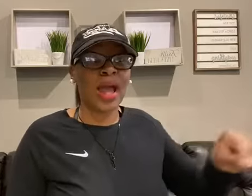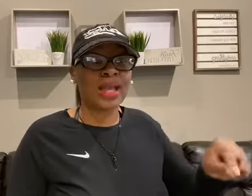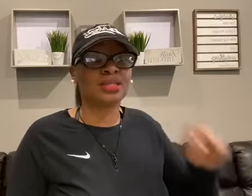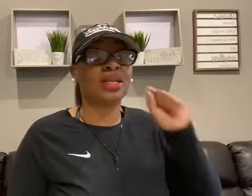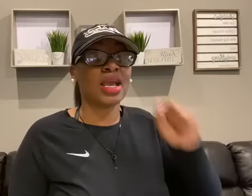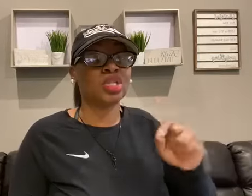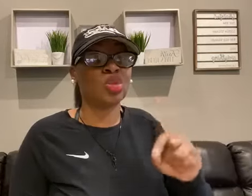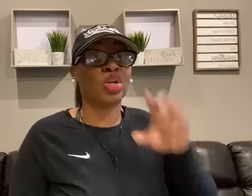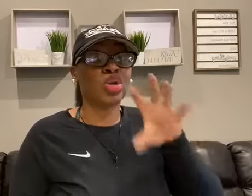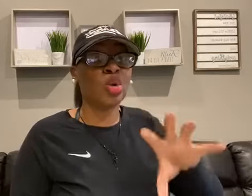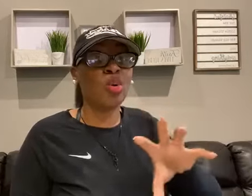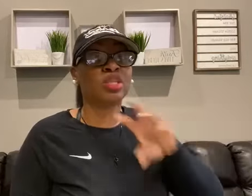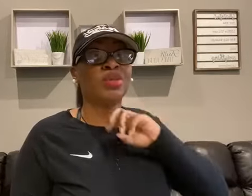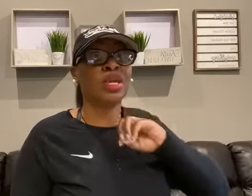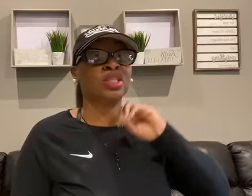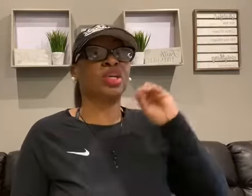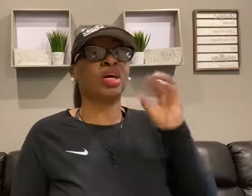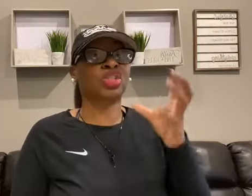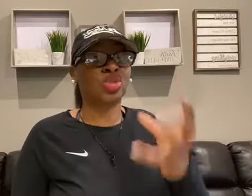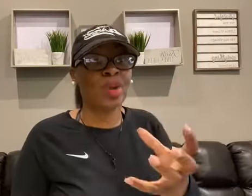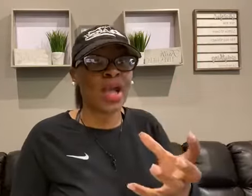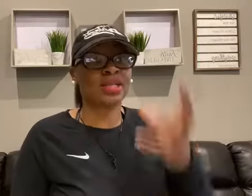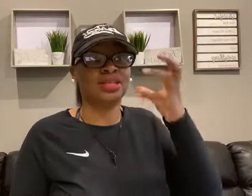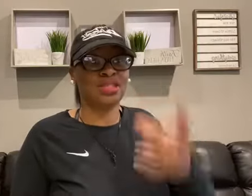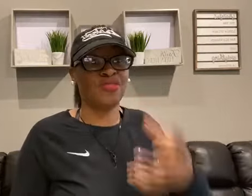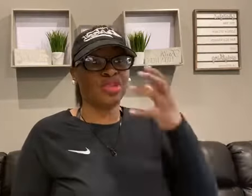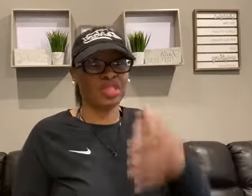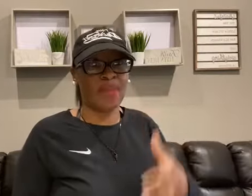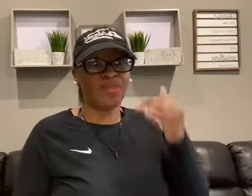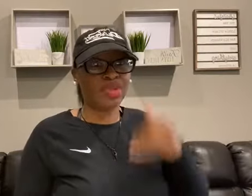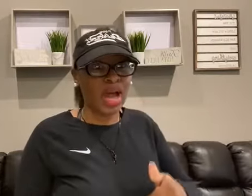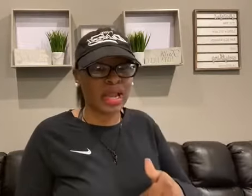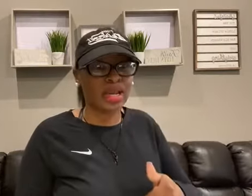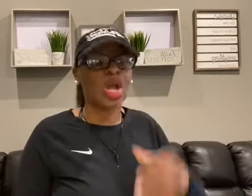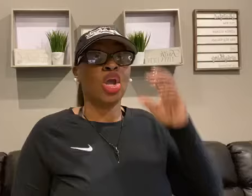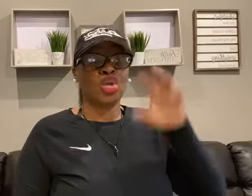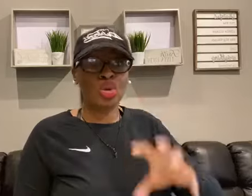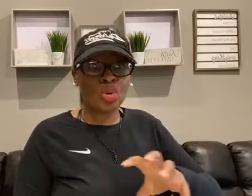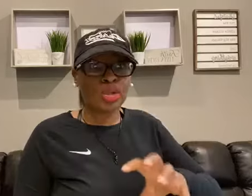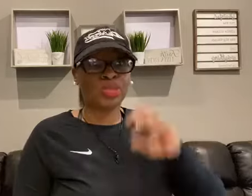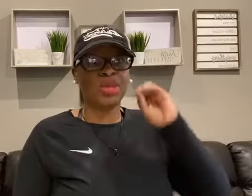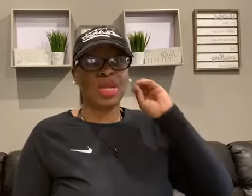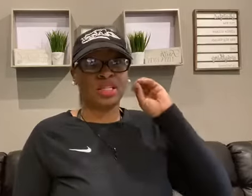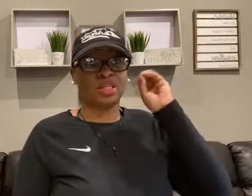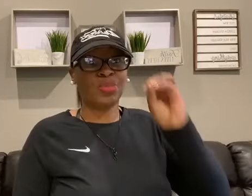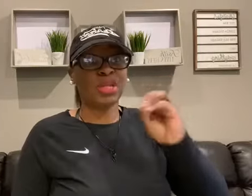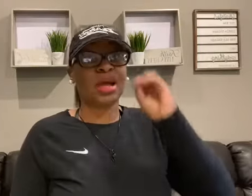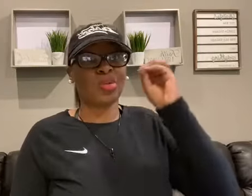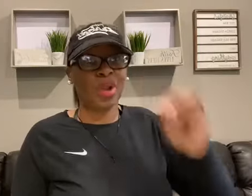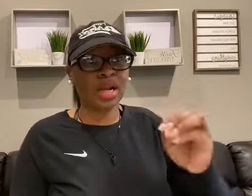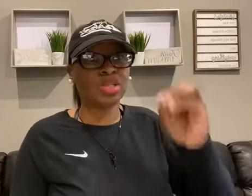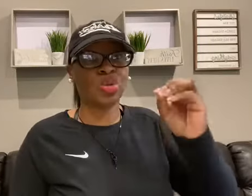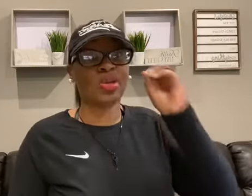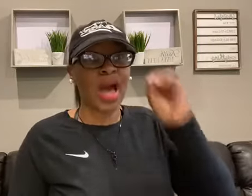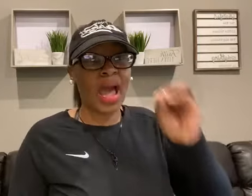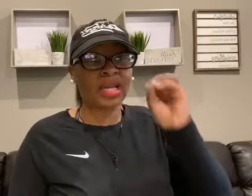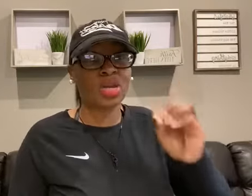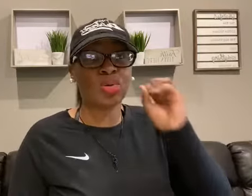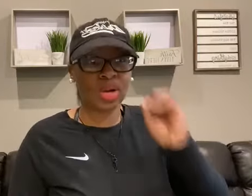clients, then guess what? You're going to begin to attract a different type of client. You're going to begin to speak directly to an ideal